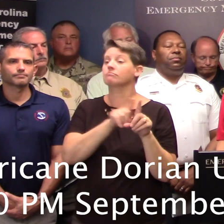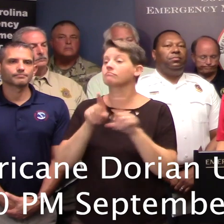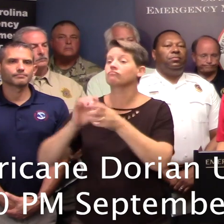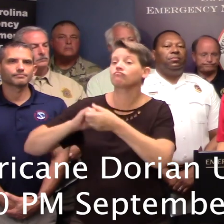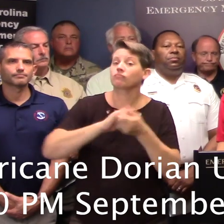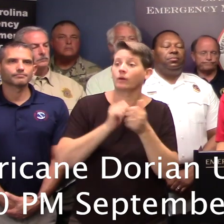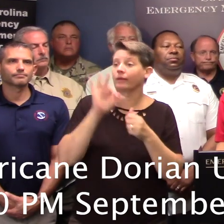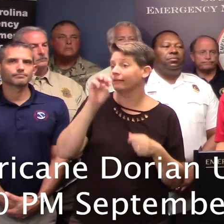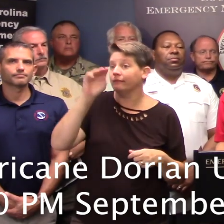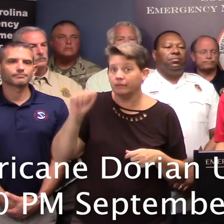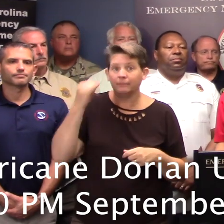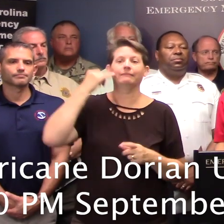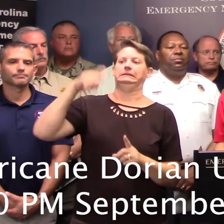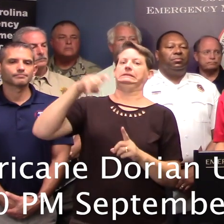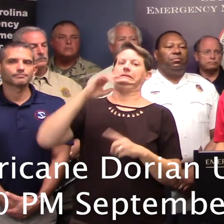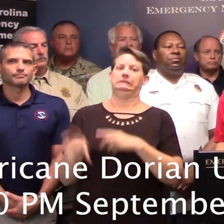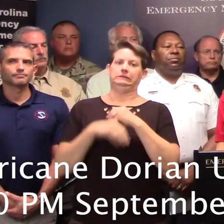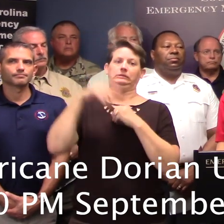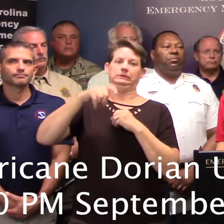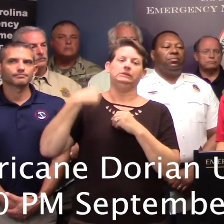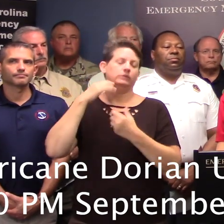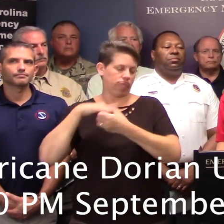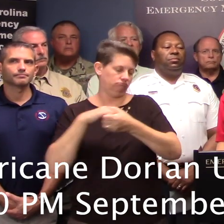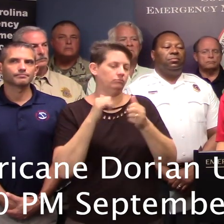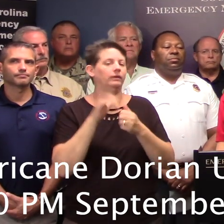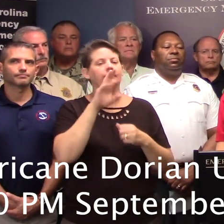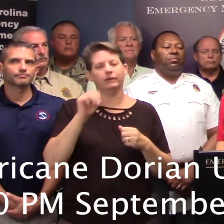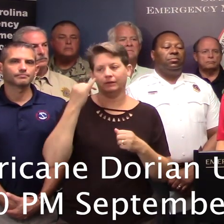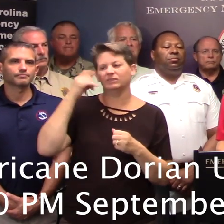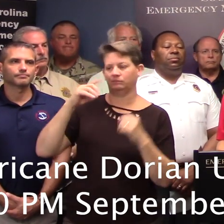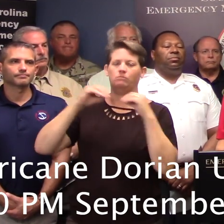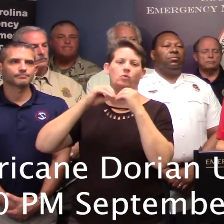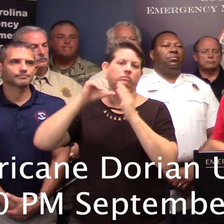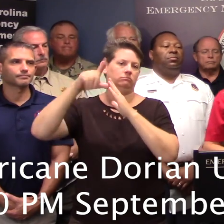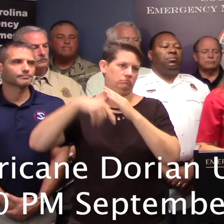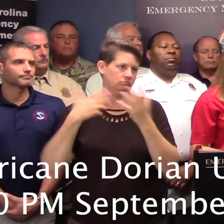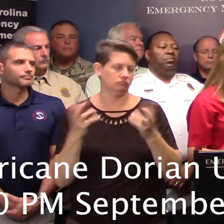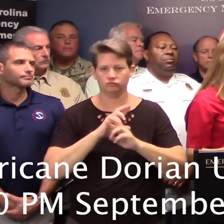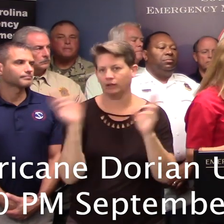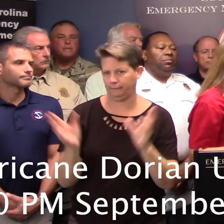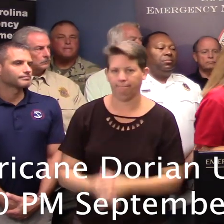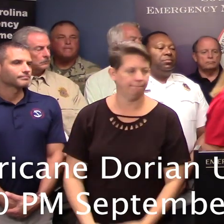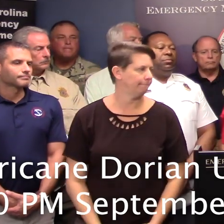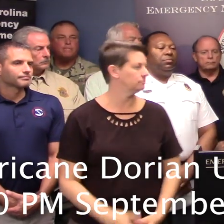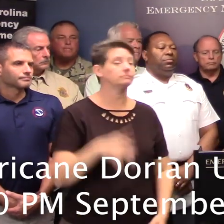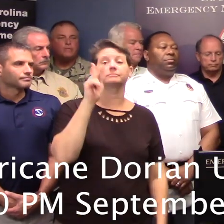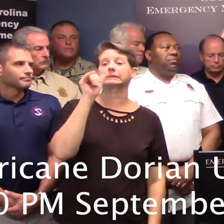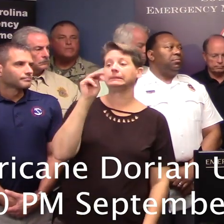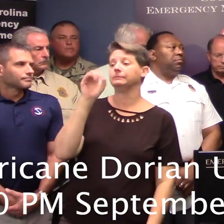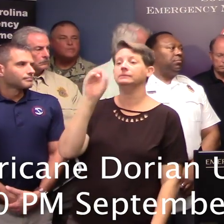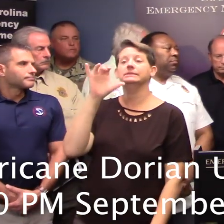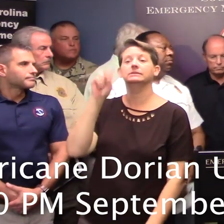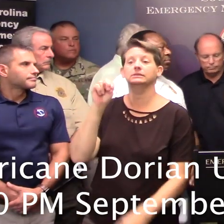in case there are additional resource needs that we may need to deploy. Thank you. Thank you. Kim Stinson,